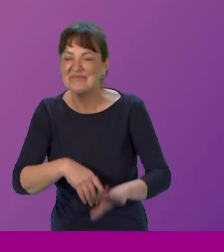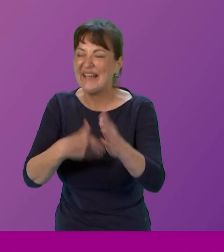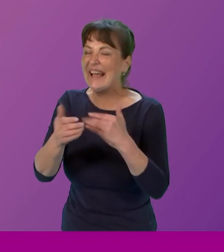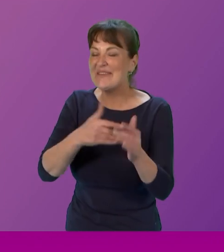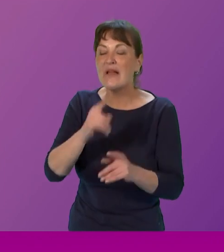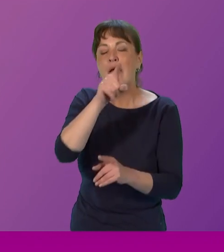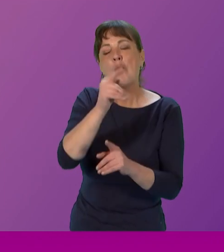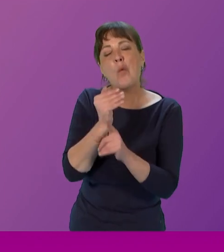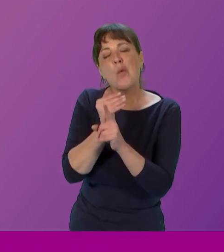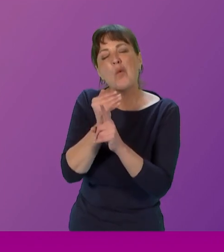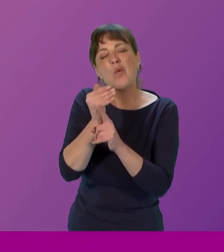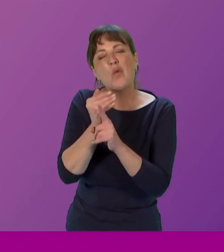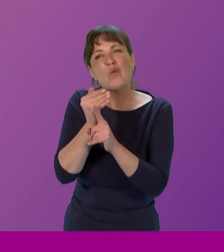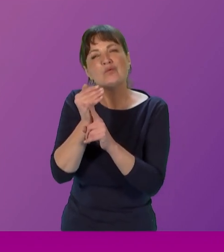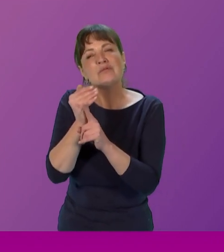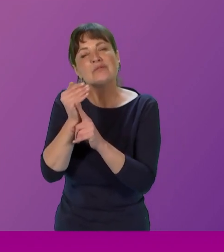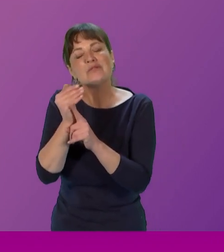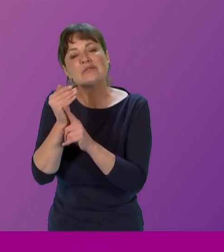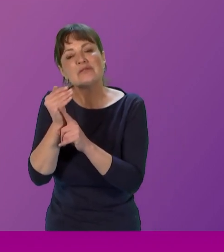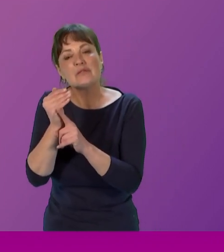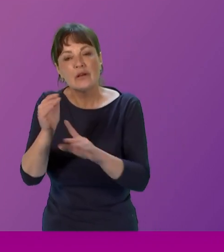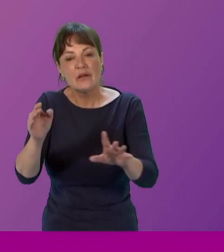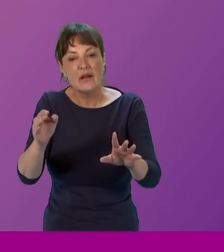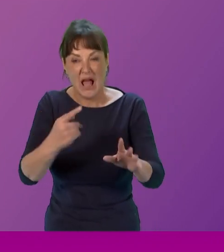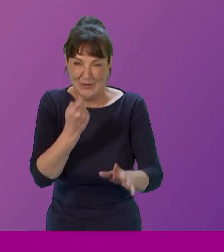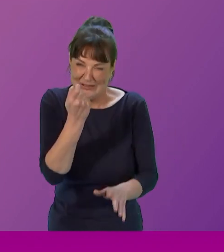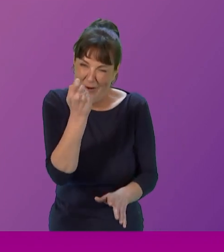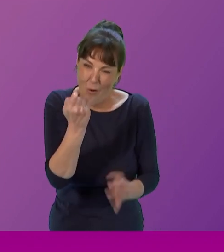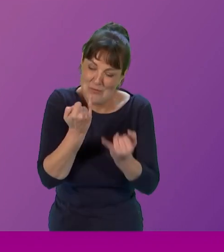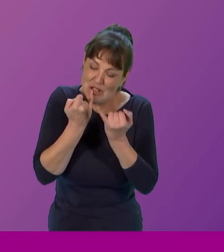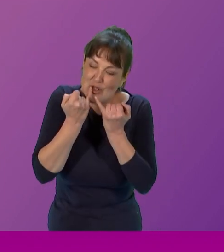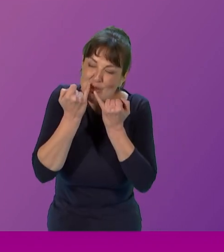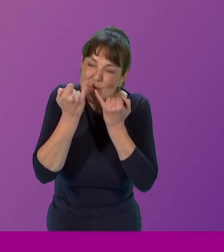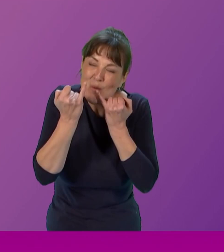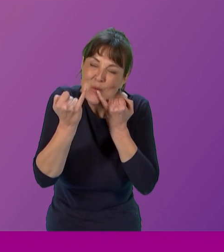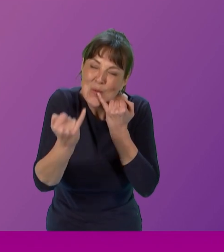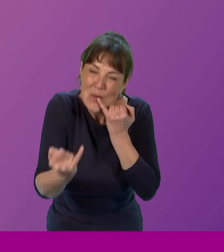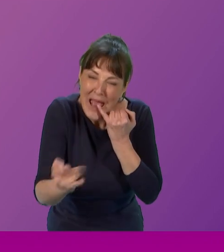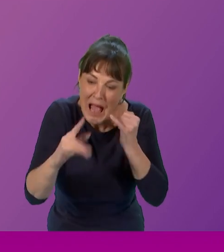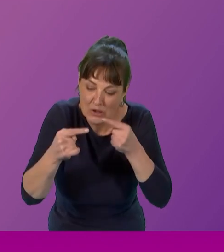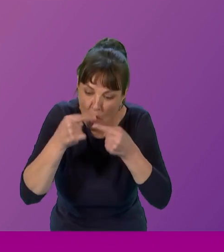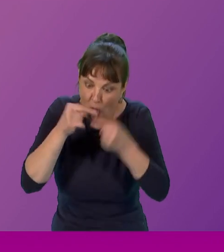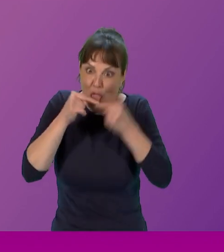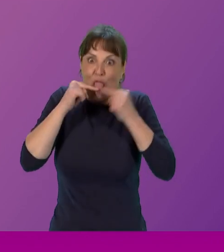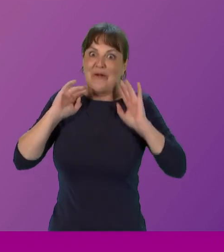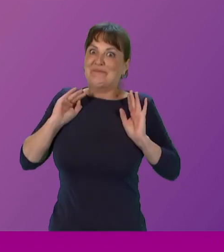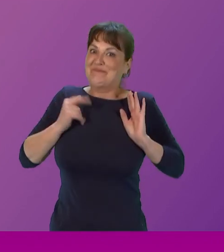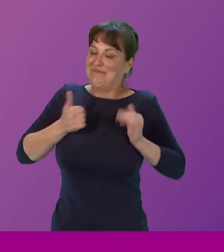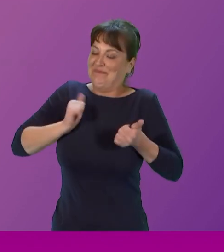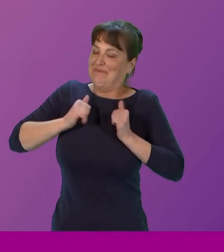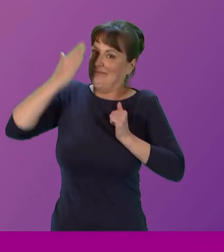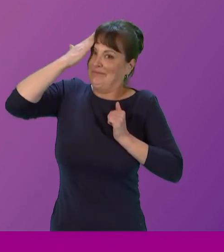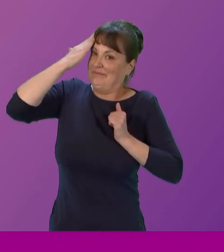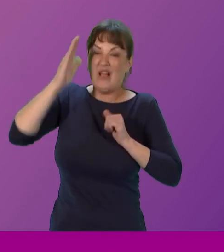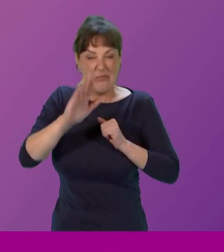where you don't, I'm sorry, I was about to swear there, but I stopped myself. Did you notice that? Well done, mate. As you get older, you realise you don't give a damn, right? You